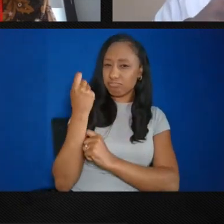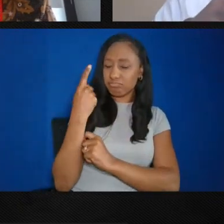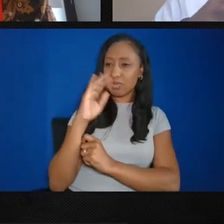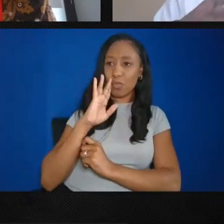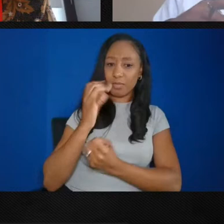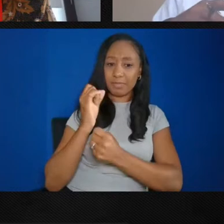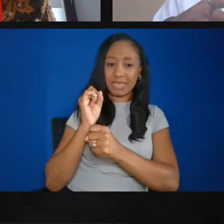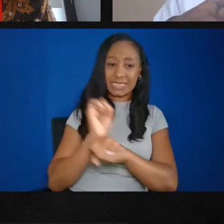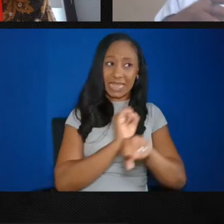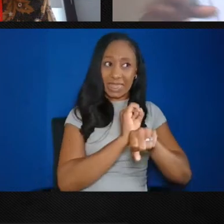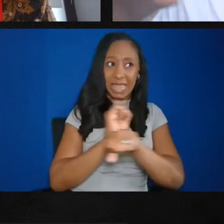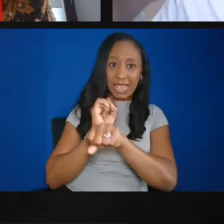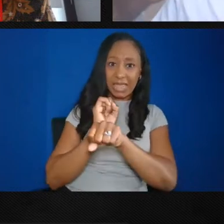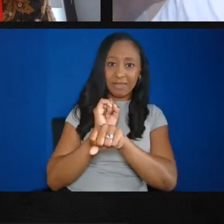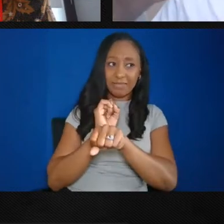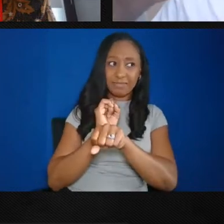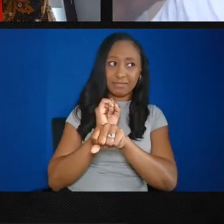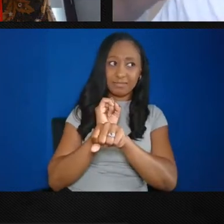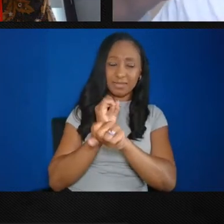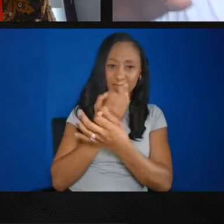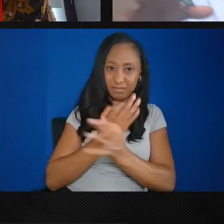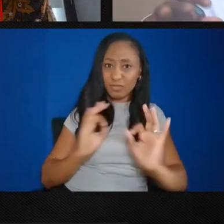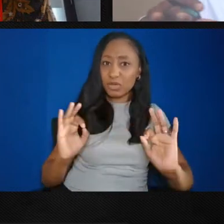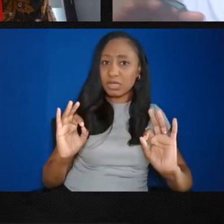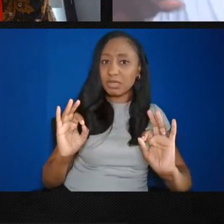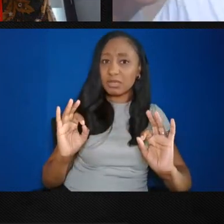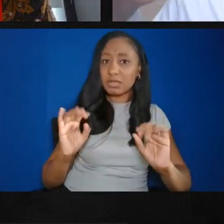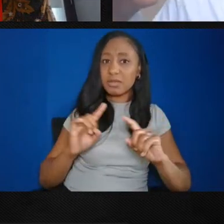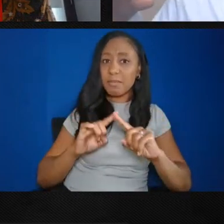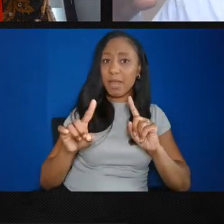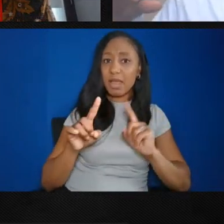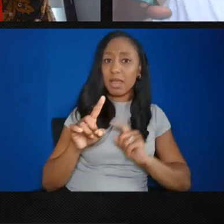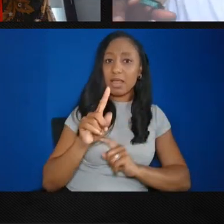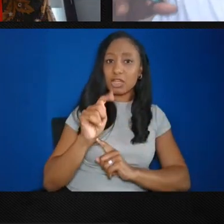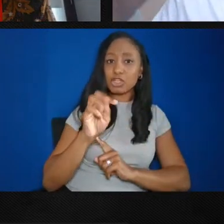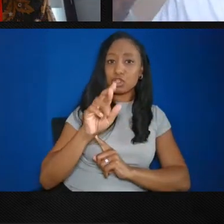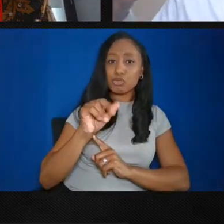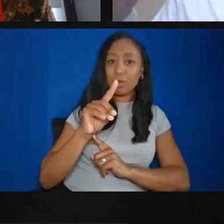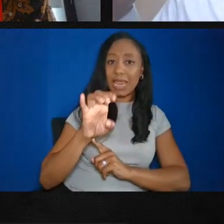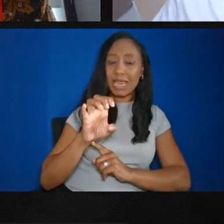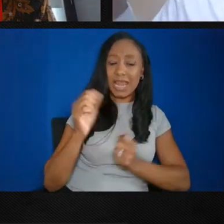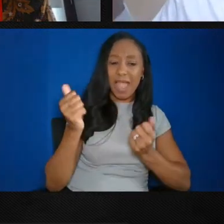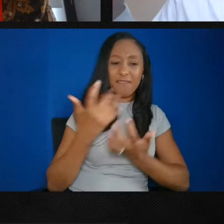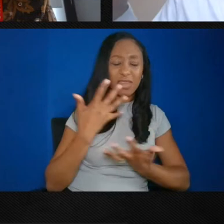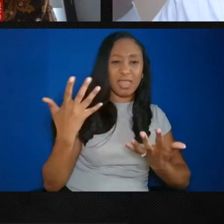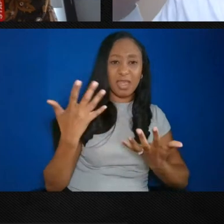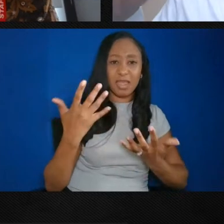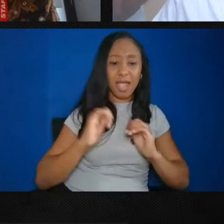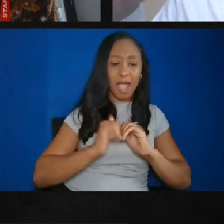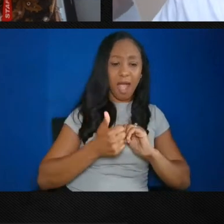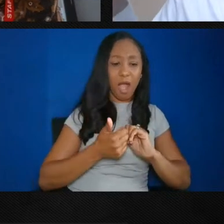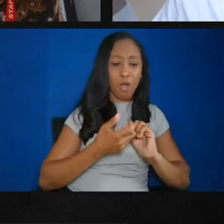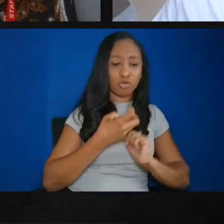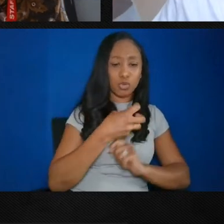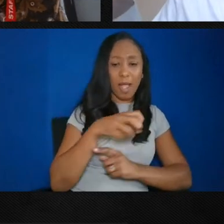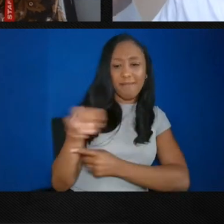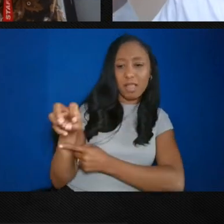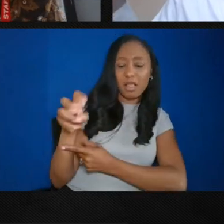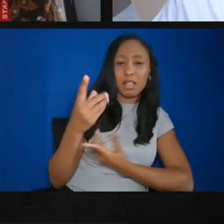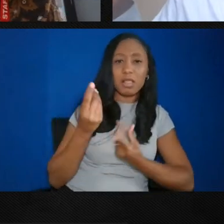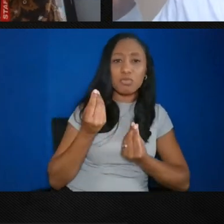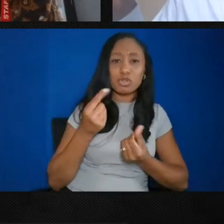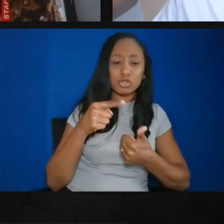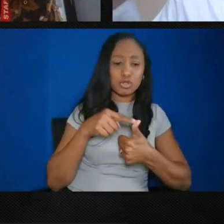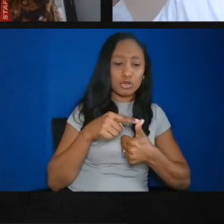so the maritime trades where everything traveled by water, so boat carcass, shipwrights, handlers,